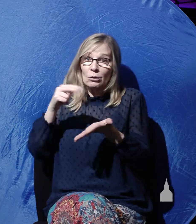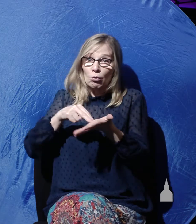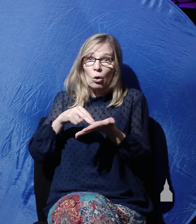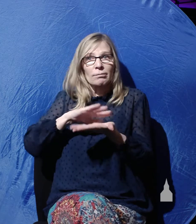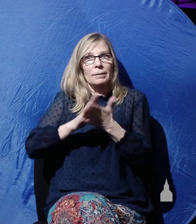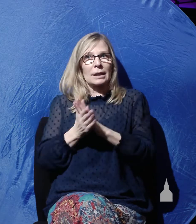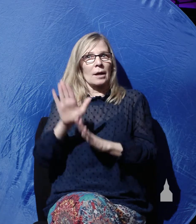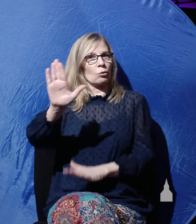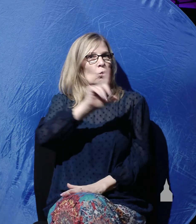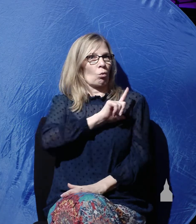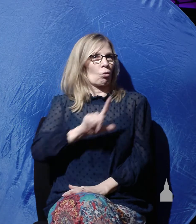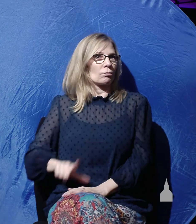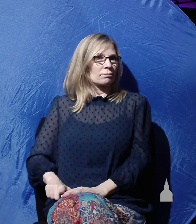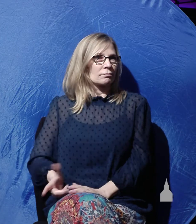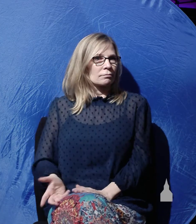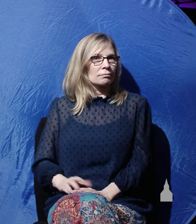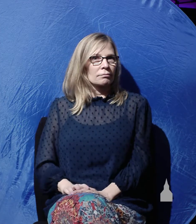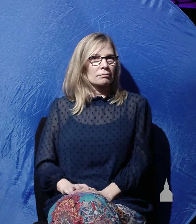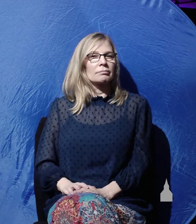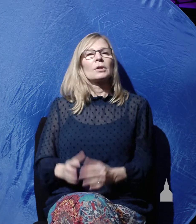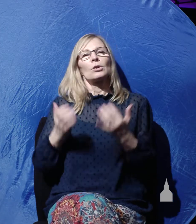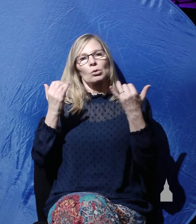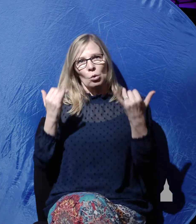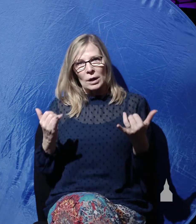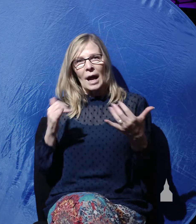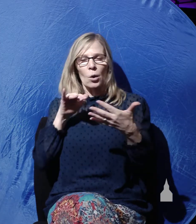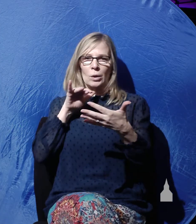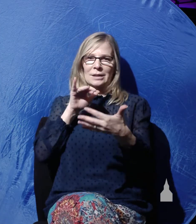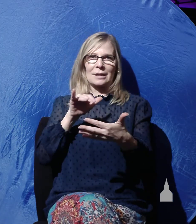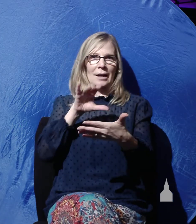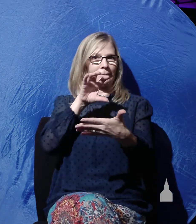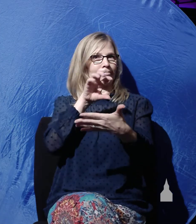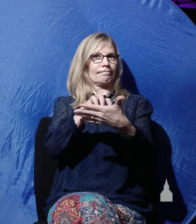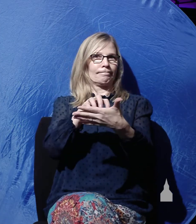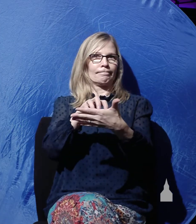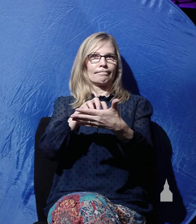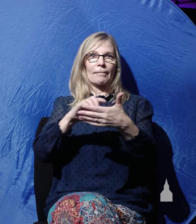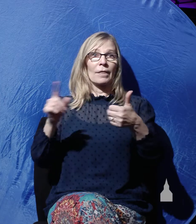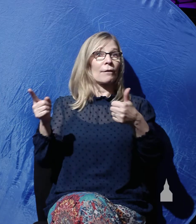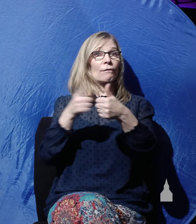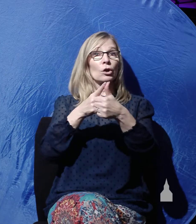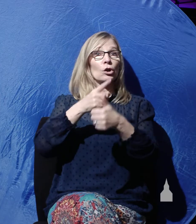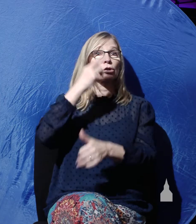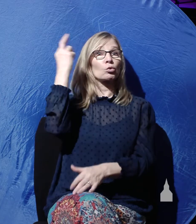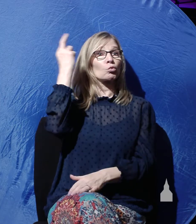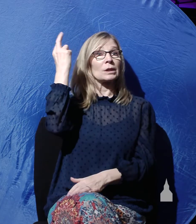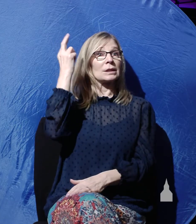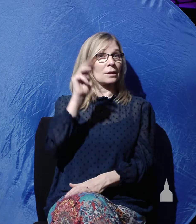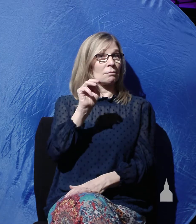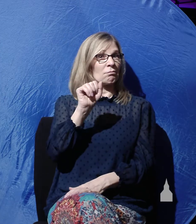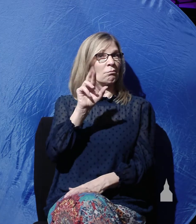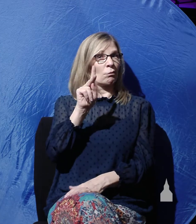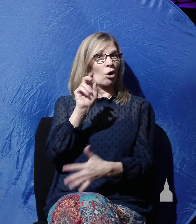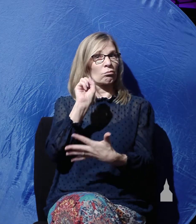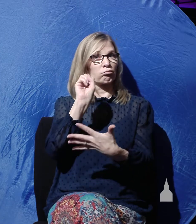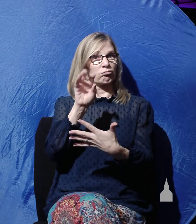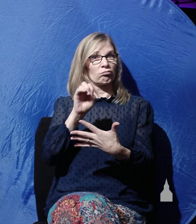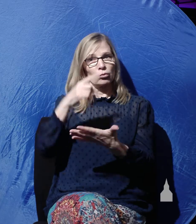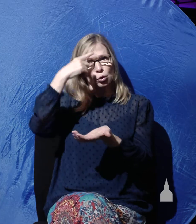Lord. And so as we get into our text this morning, we see that the first reason Mark Gibbs for believing with certainty that Christ